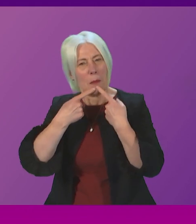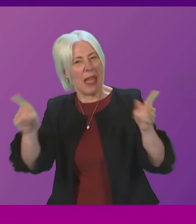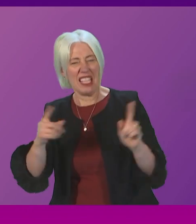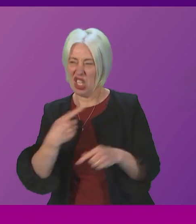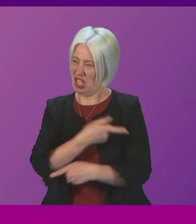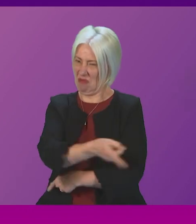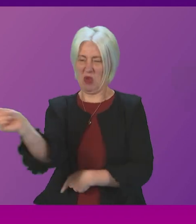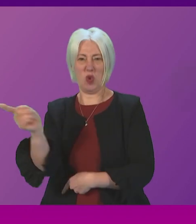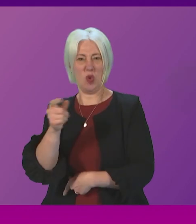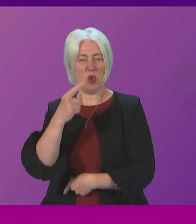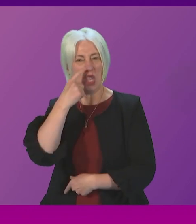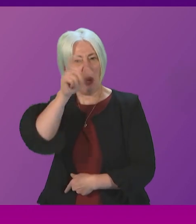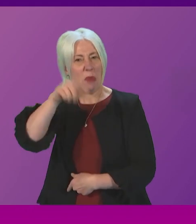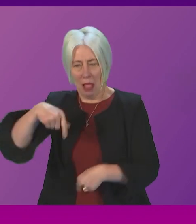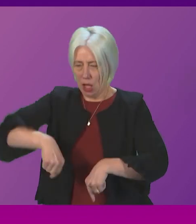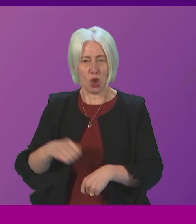first minister